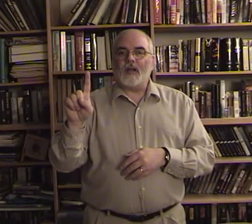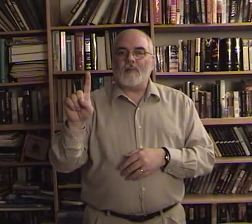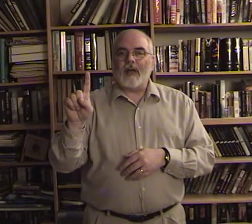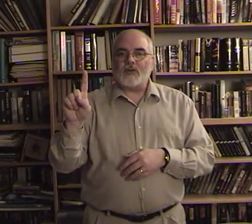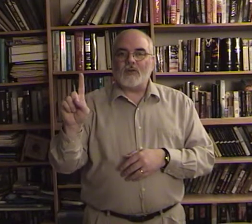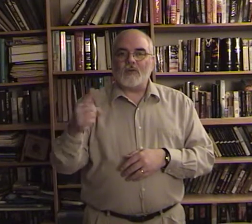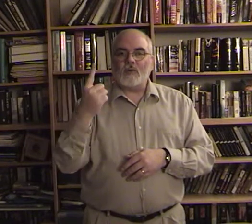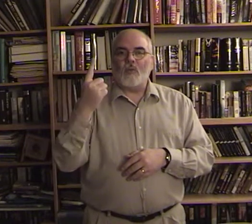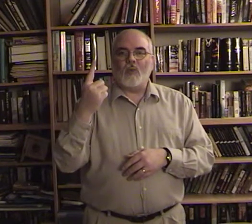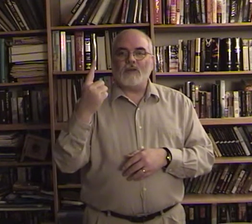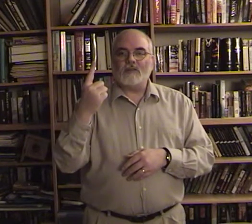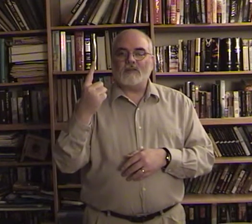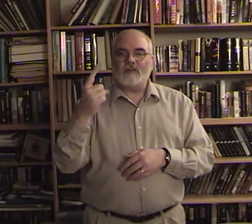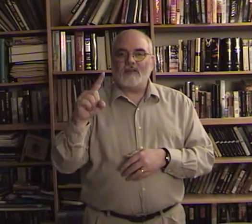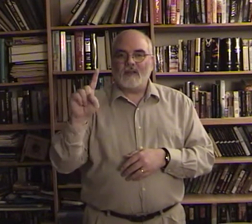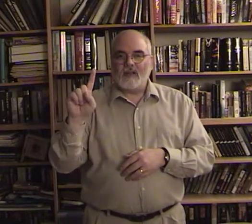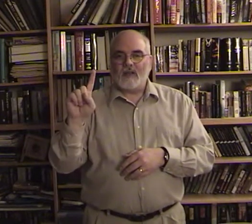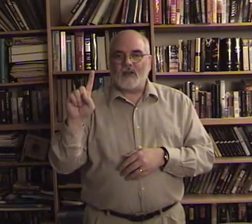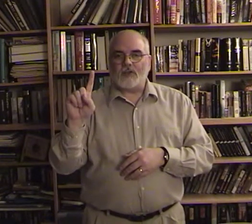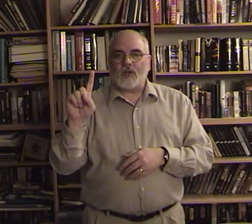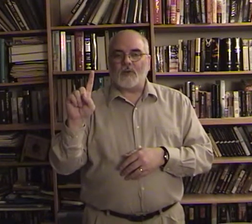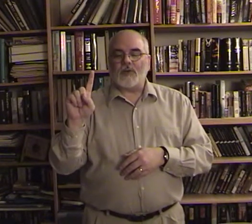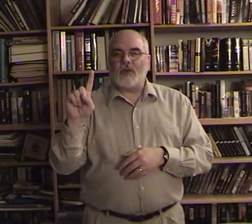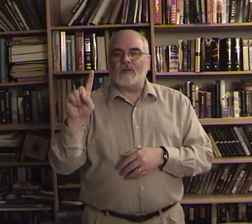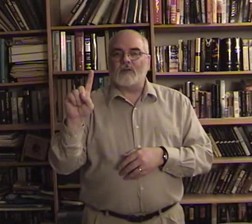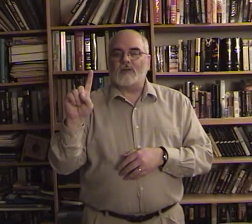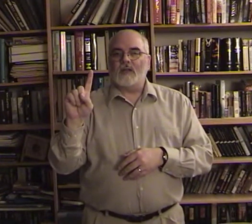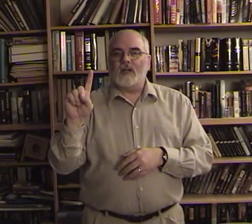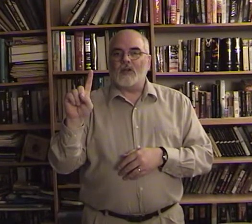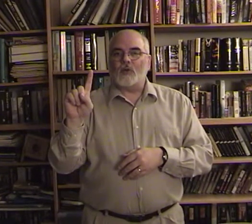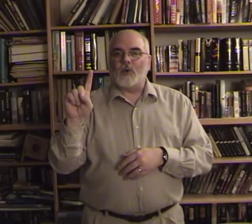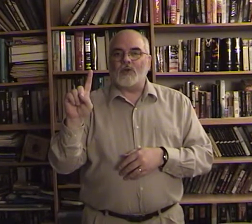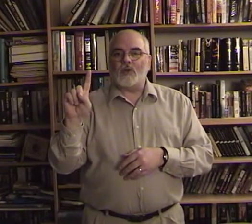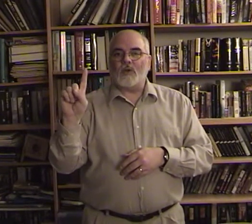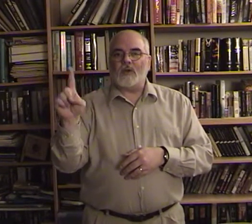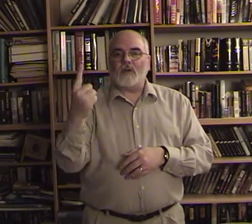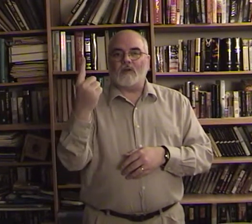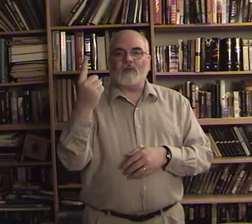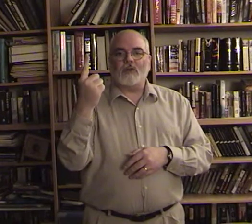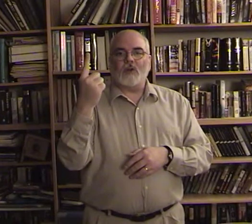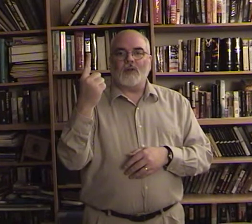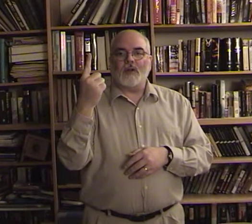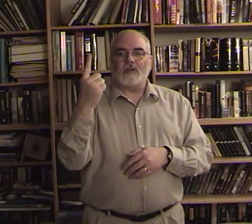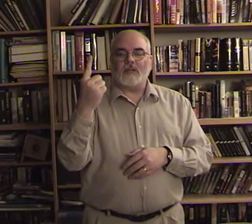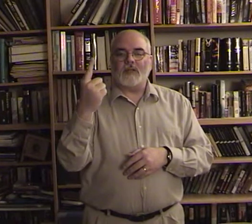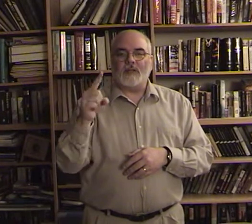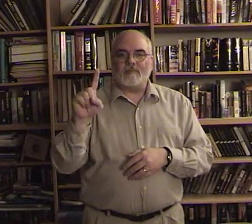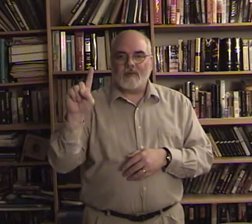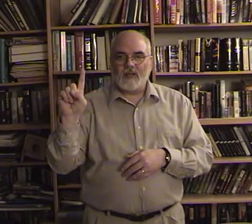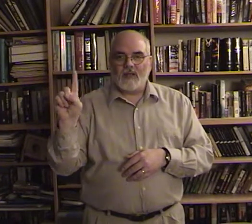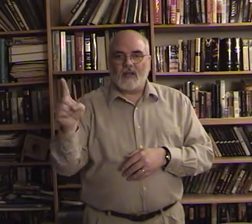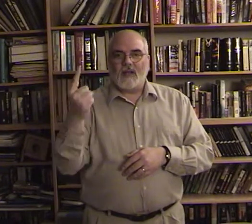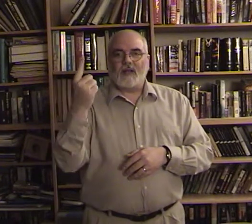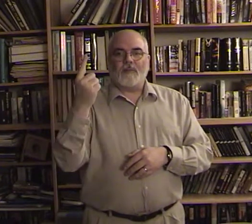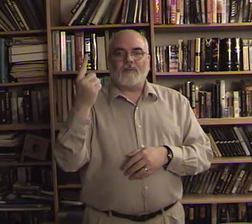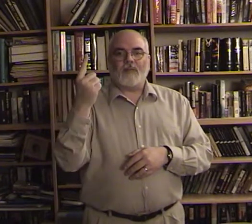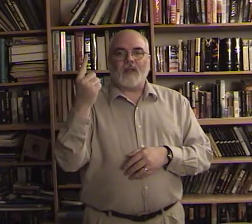a match once you start with the knuckles towards you and then you show the knuckles to them okay